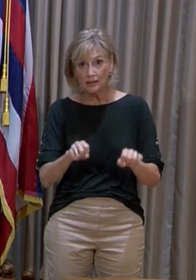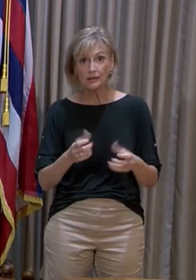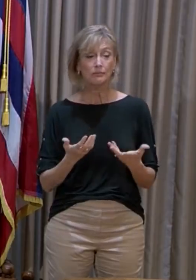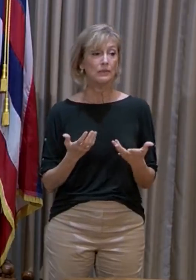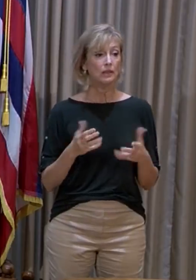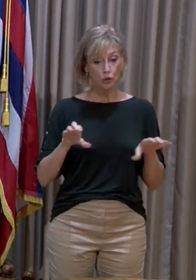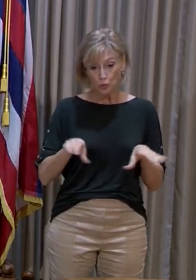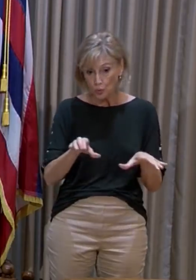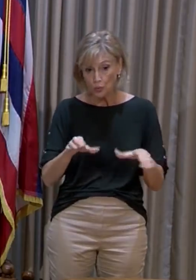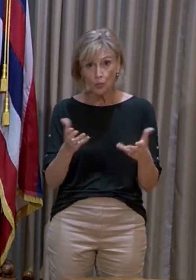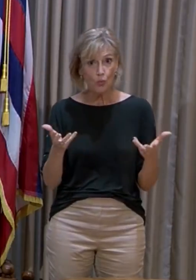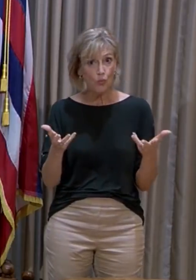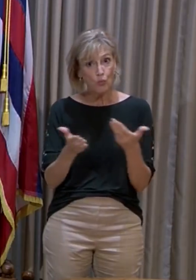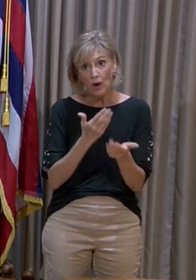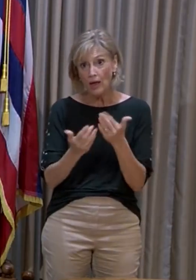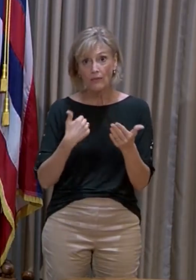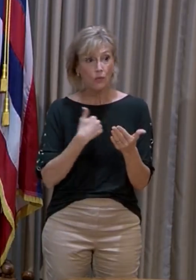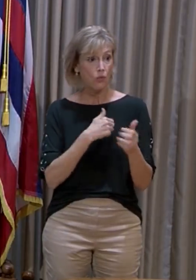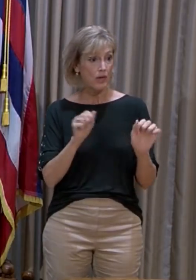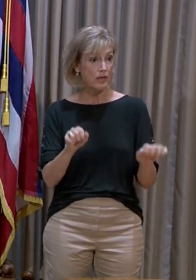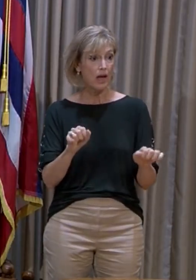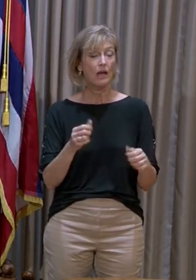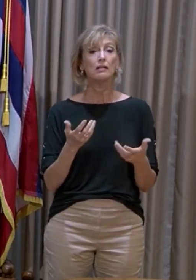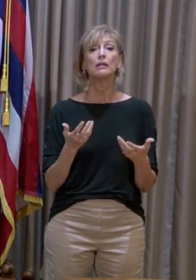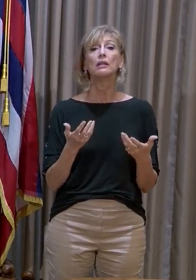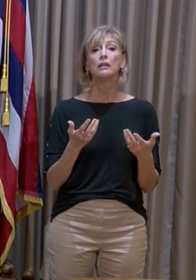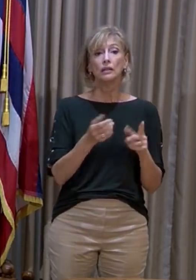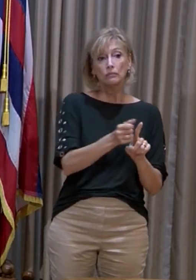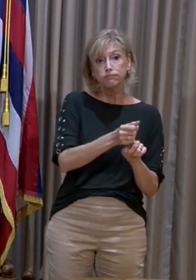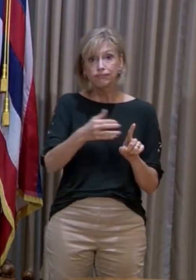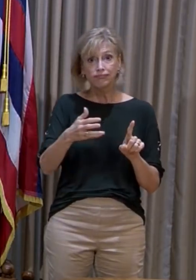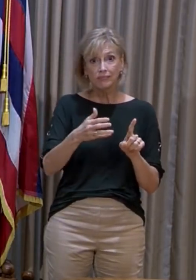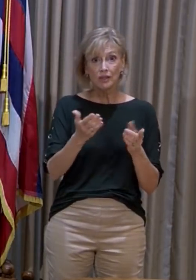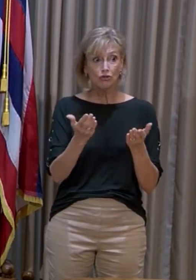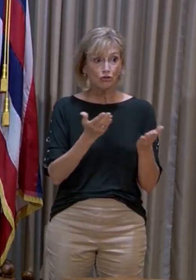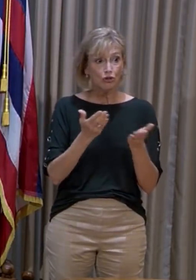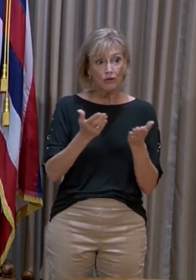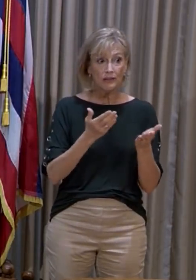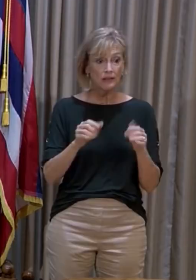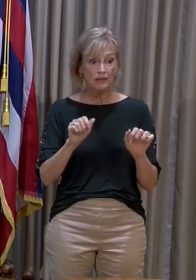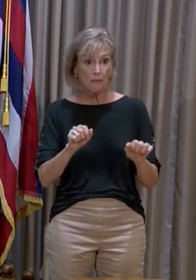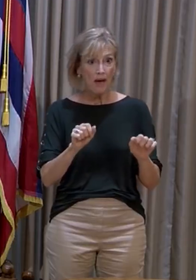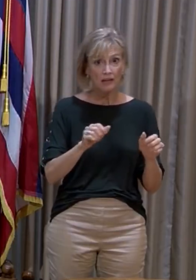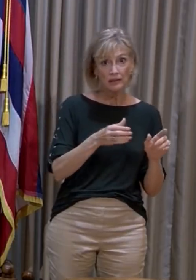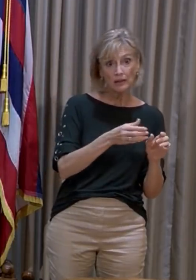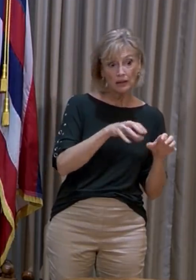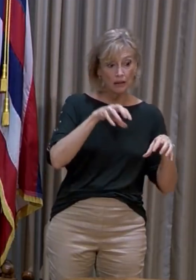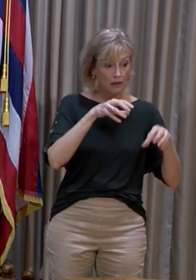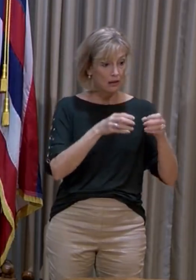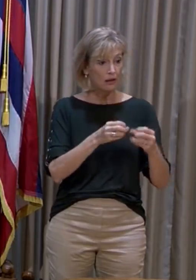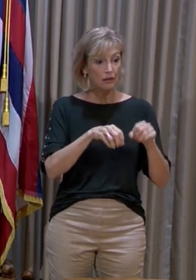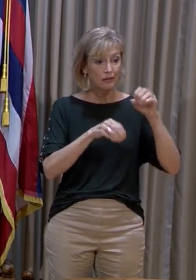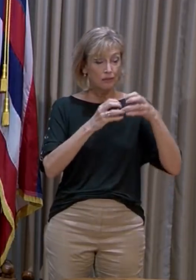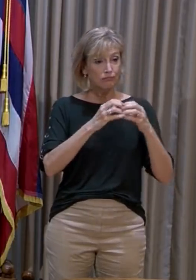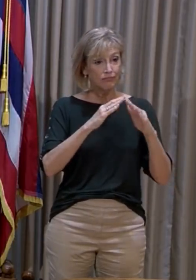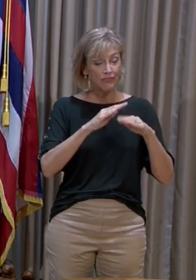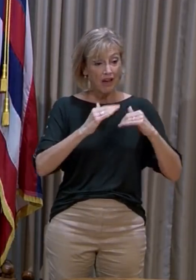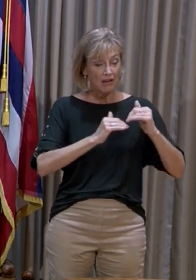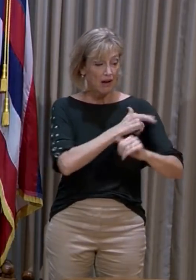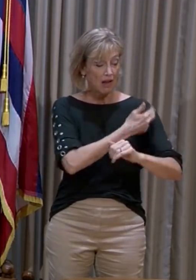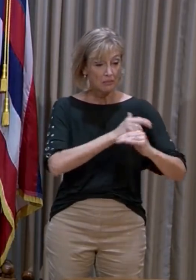that we can to be able to expand services and capacity. And then